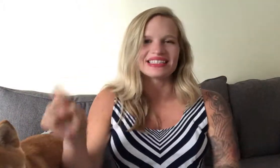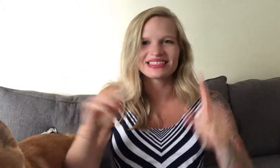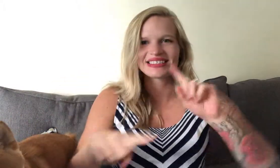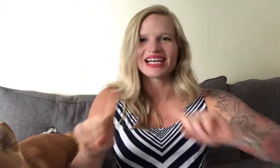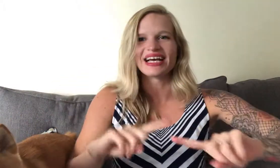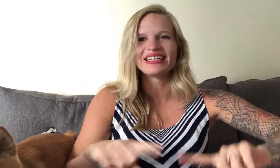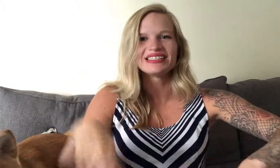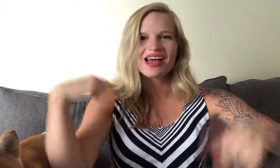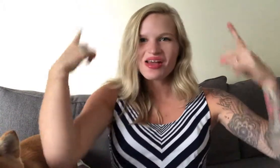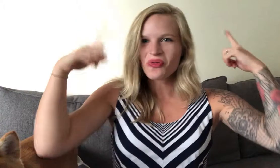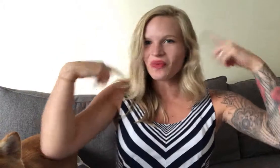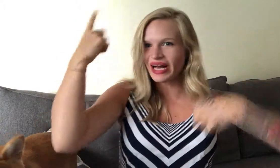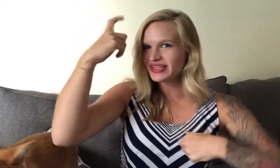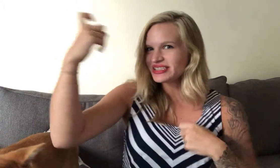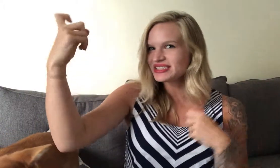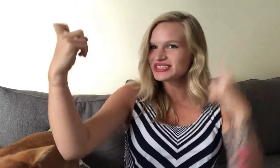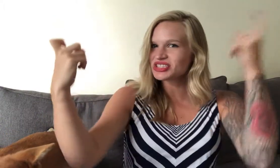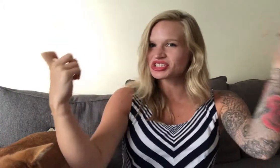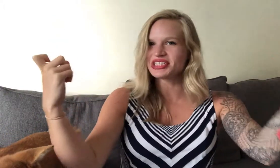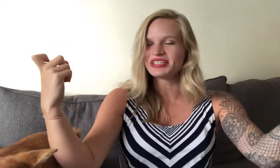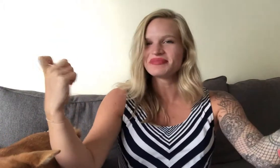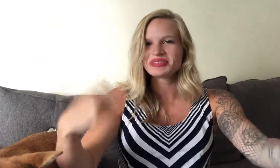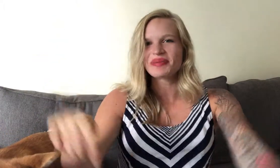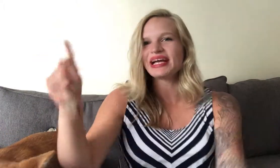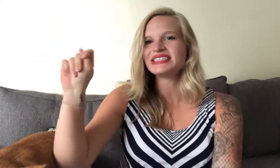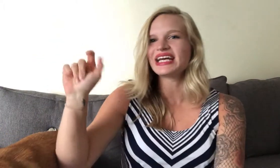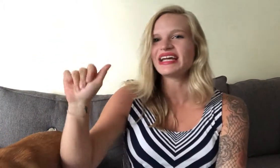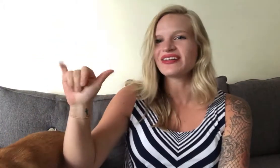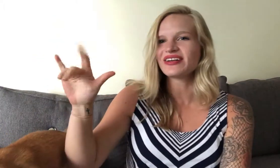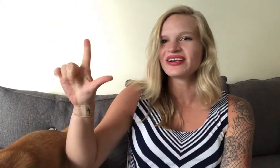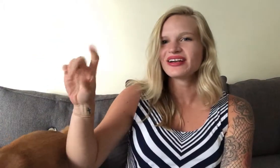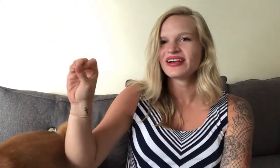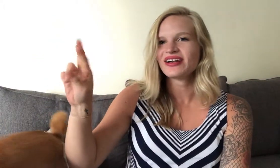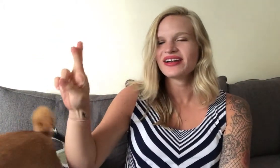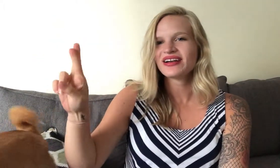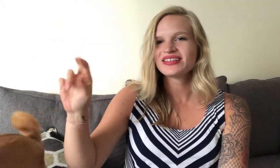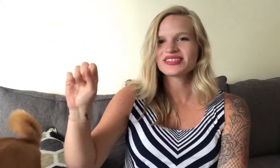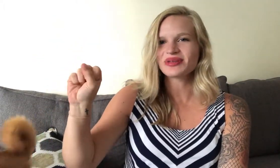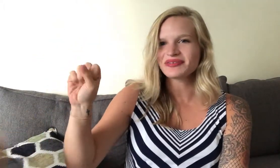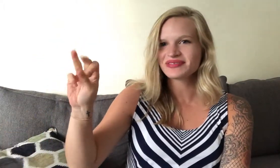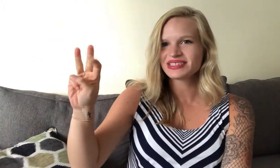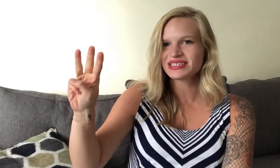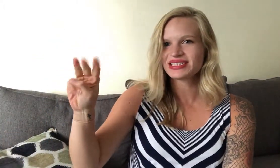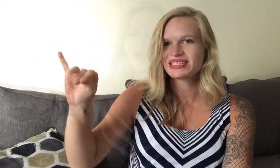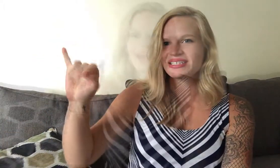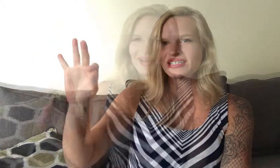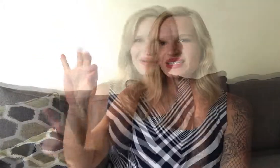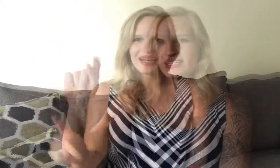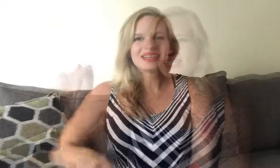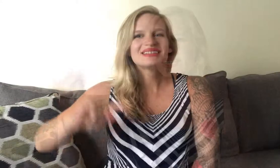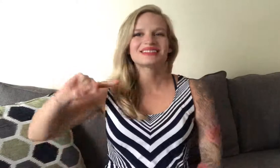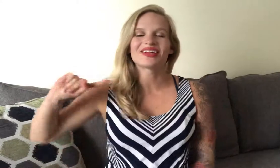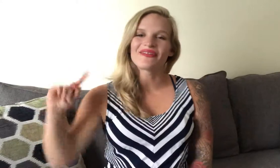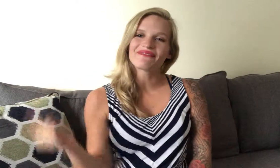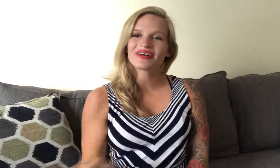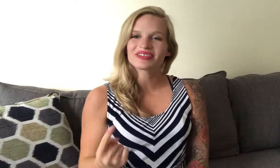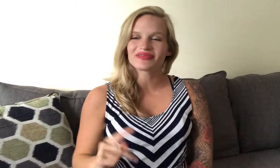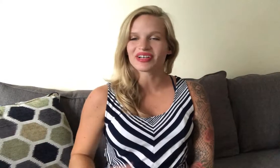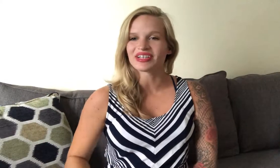signed wildest dreams by Taylor Swift okay so the first verse